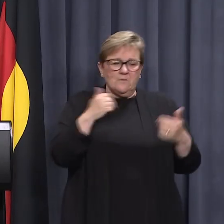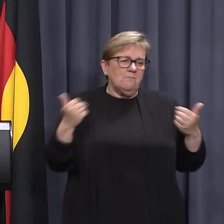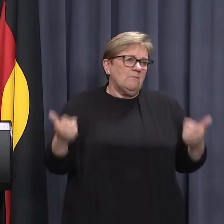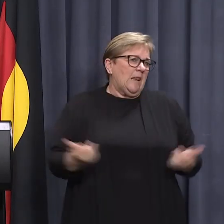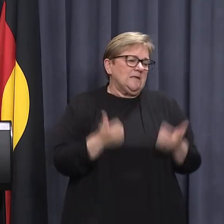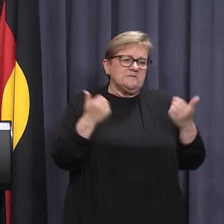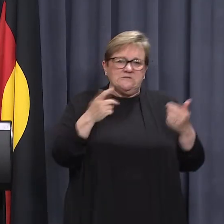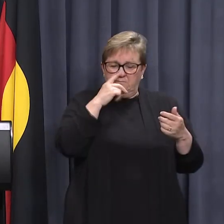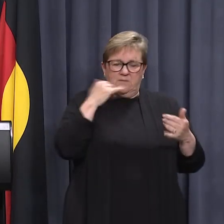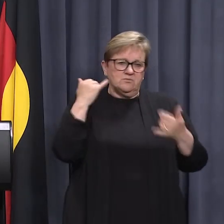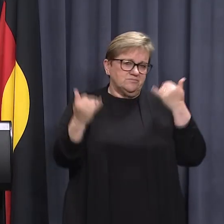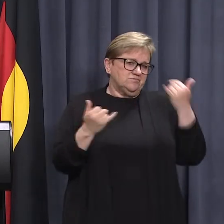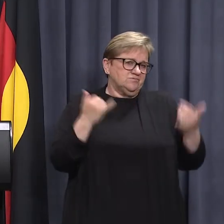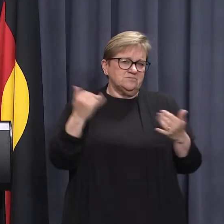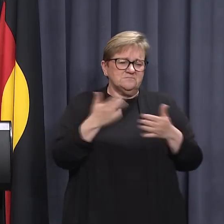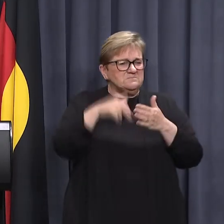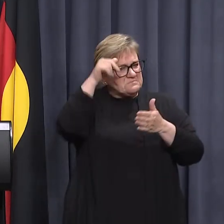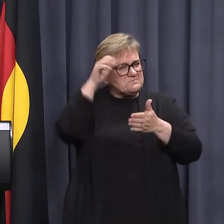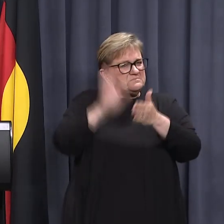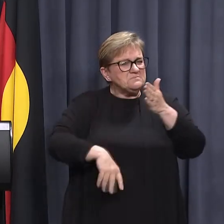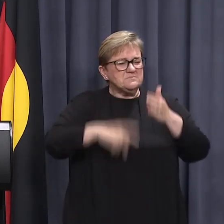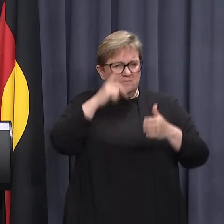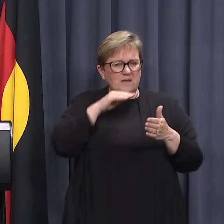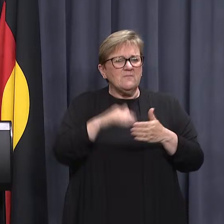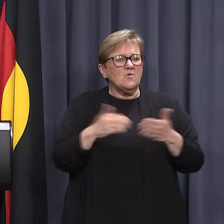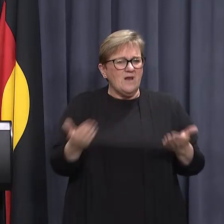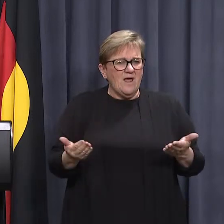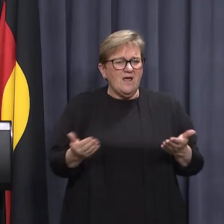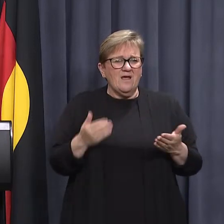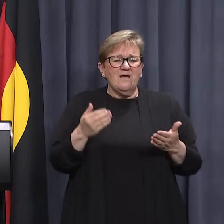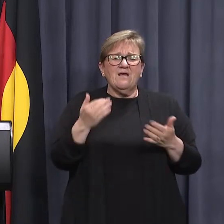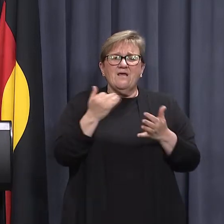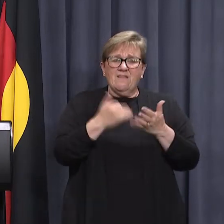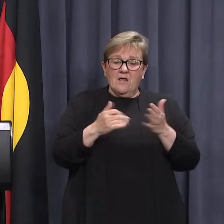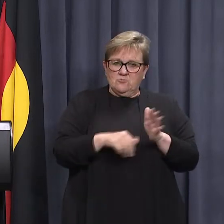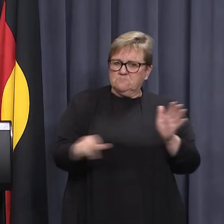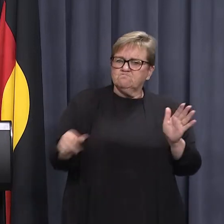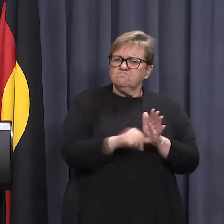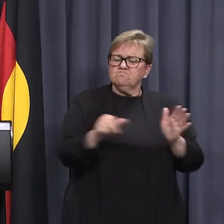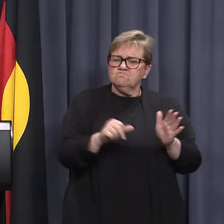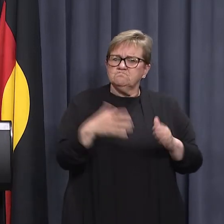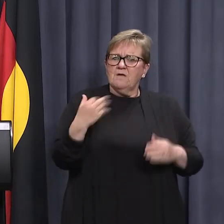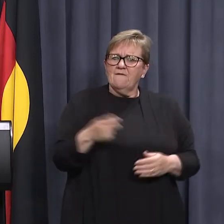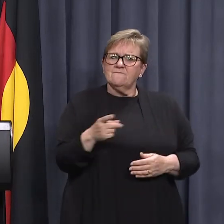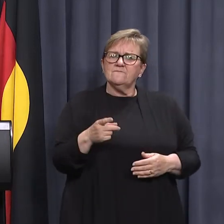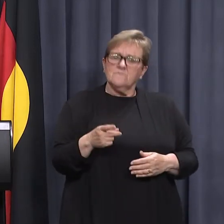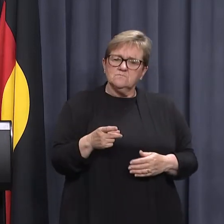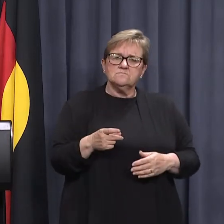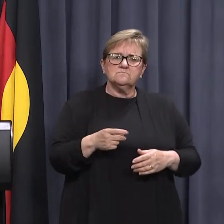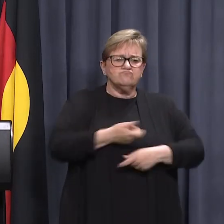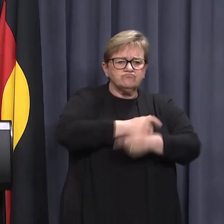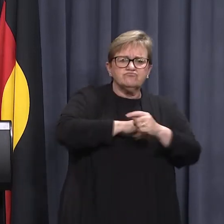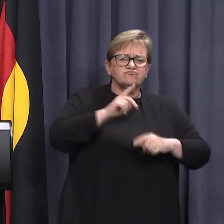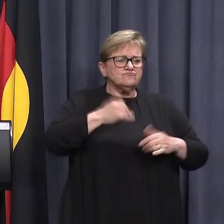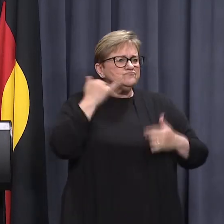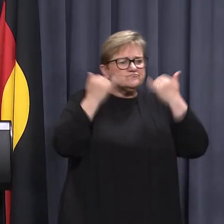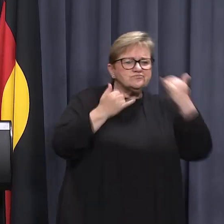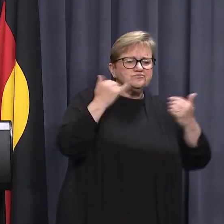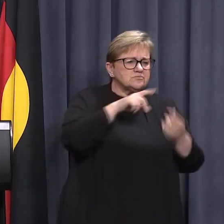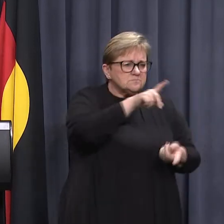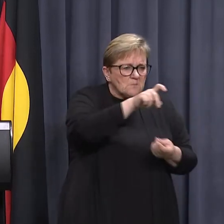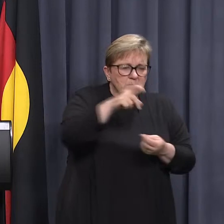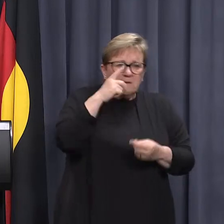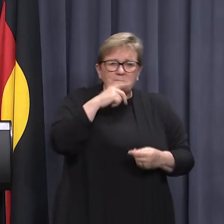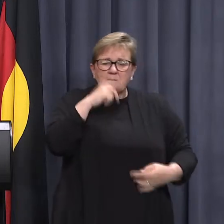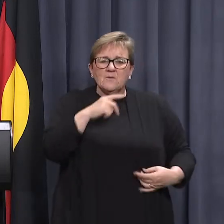of capacity and they're very experienced now. They're quite battle hardened and very good at getting information out of